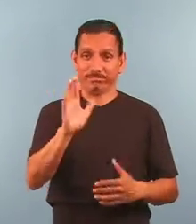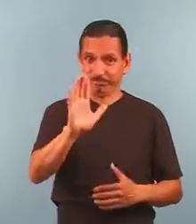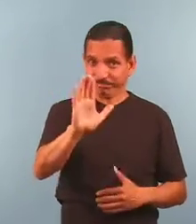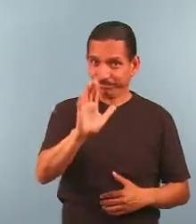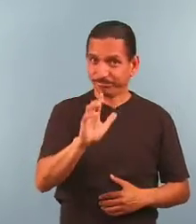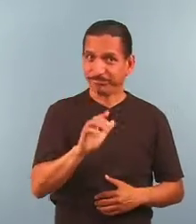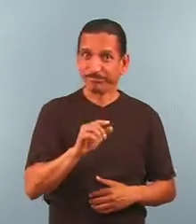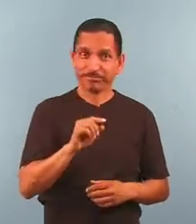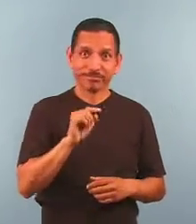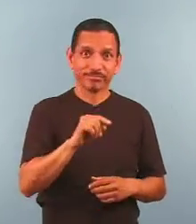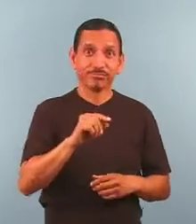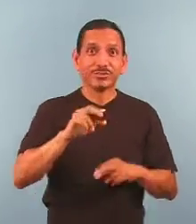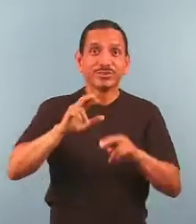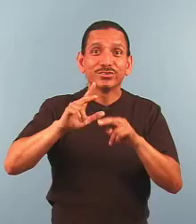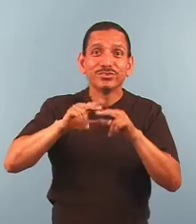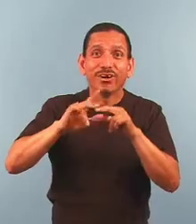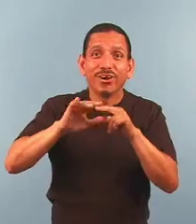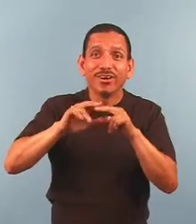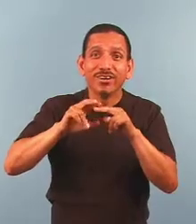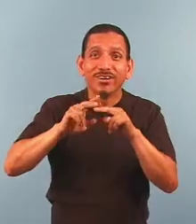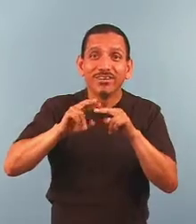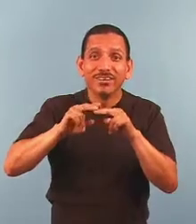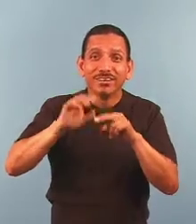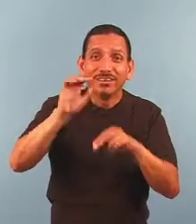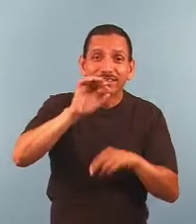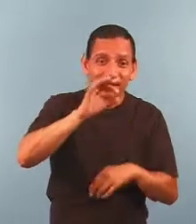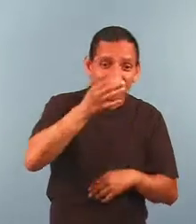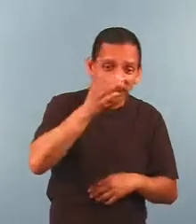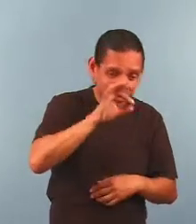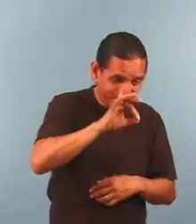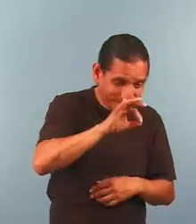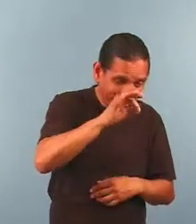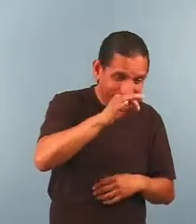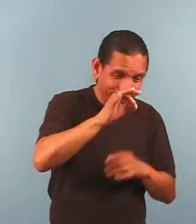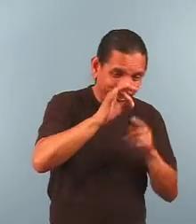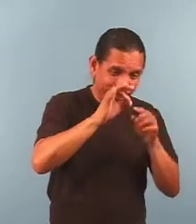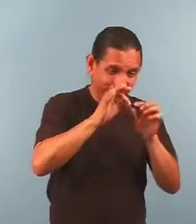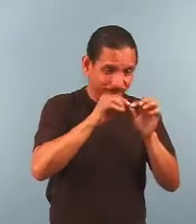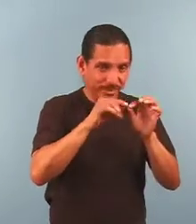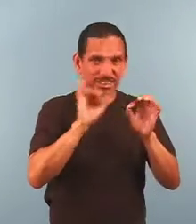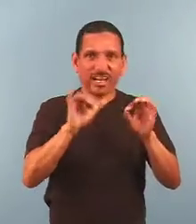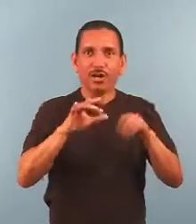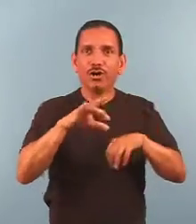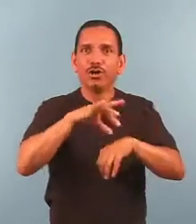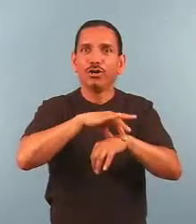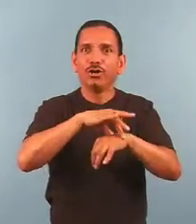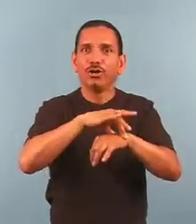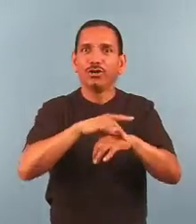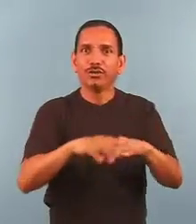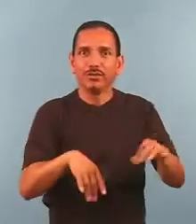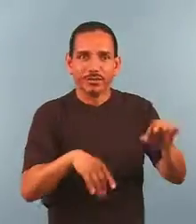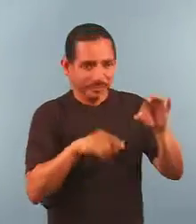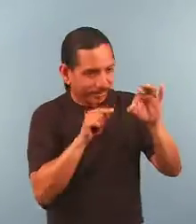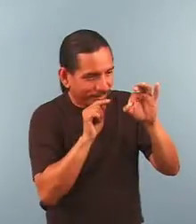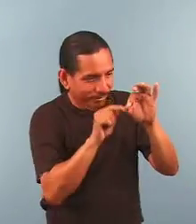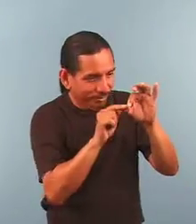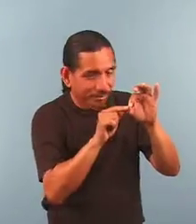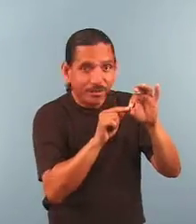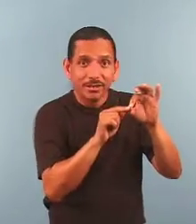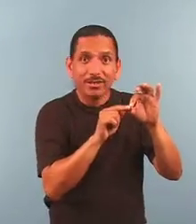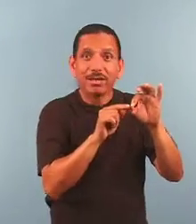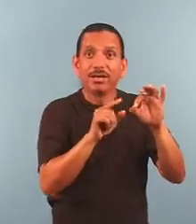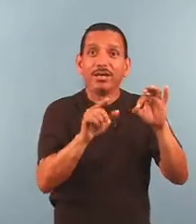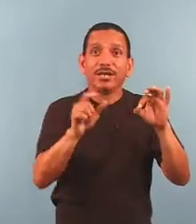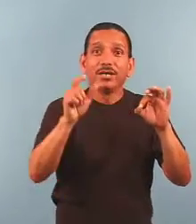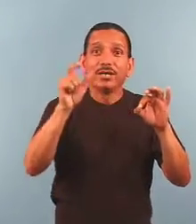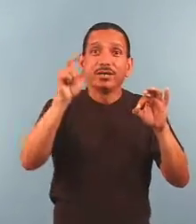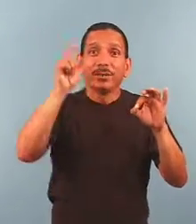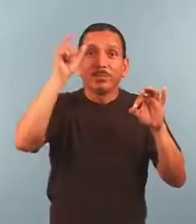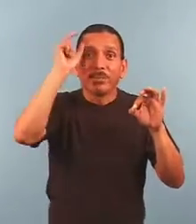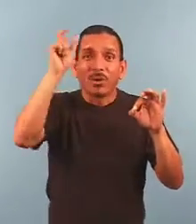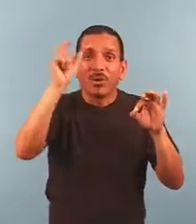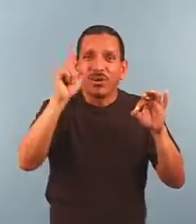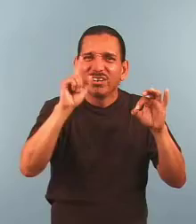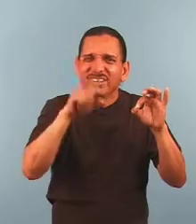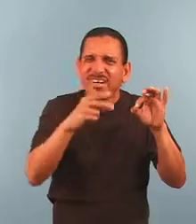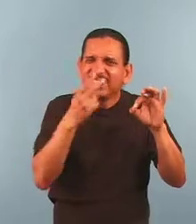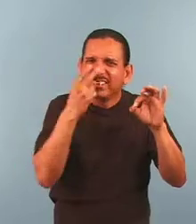is from the salt-grain Earth to